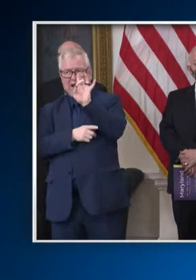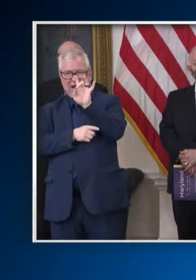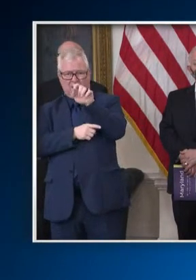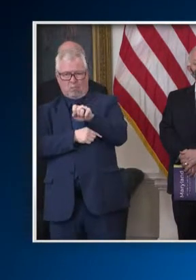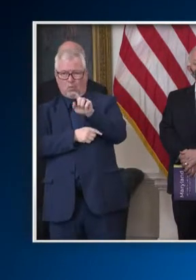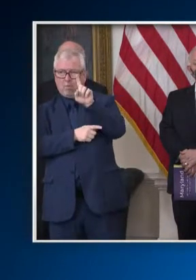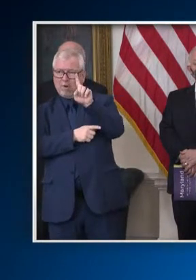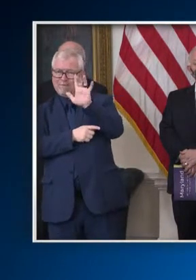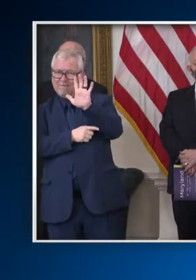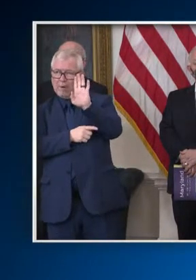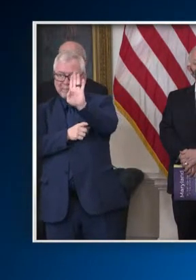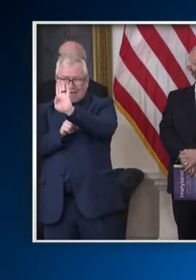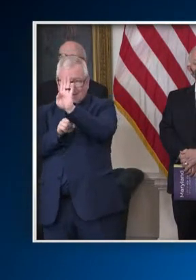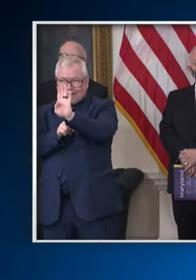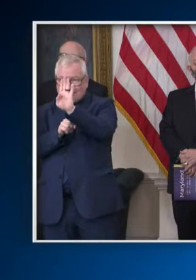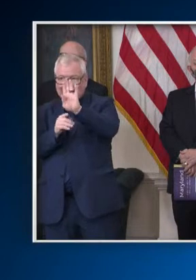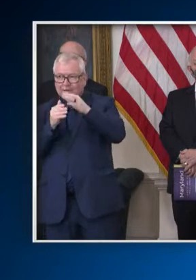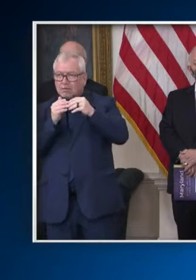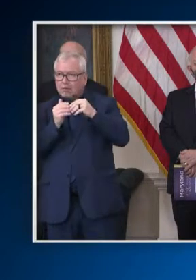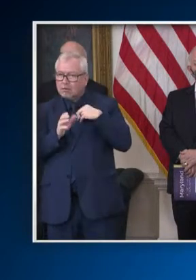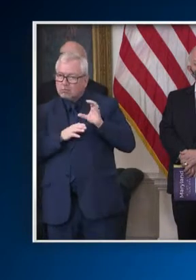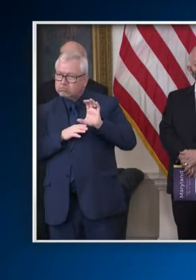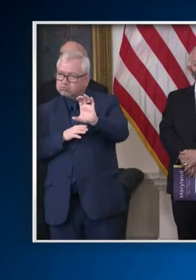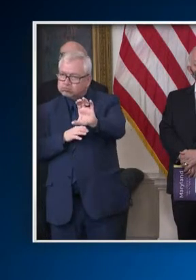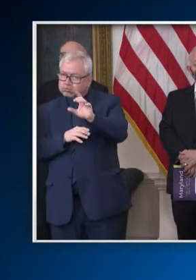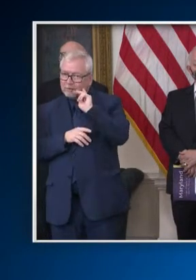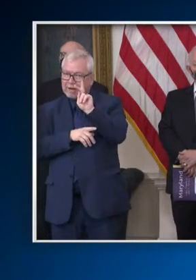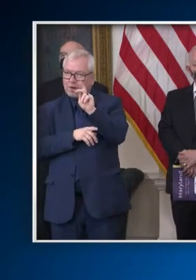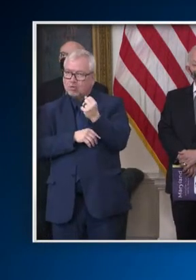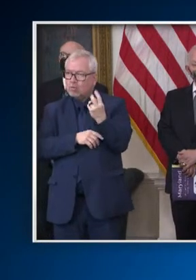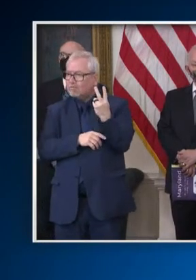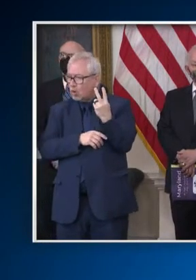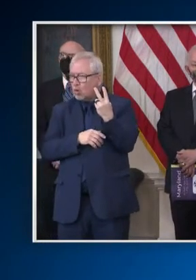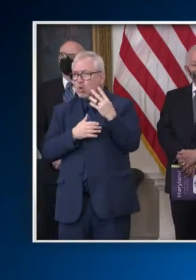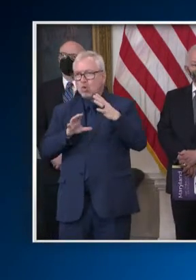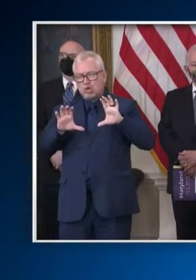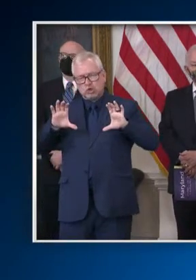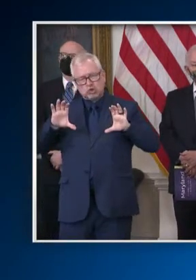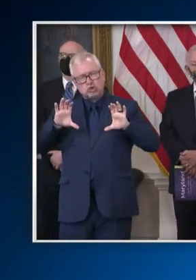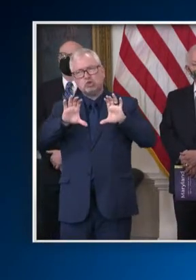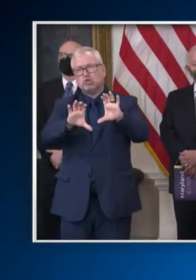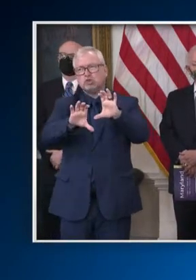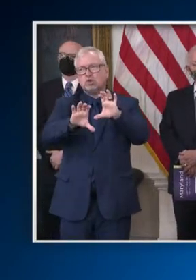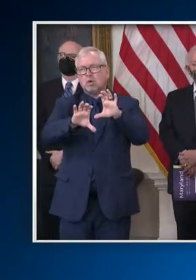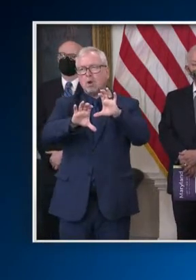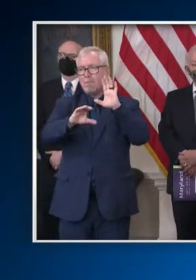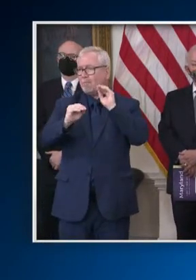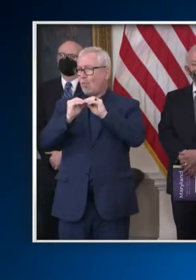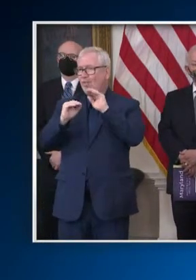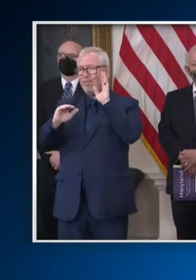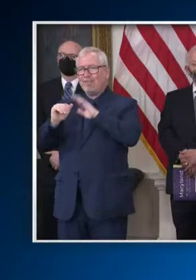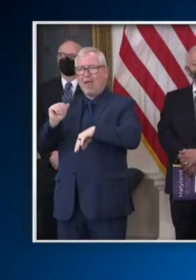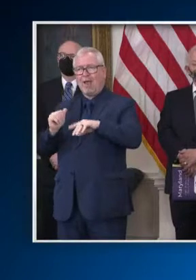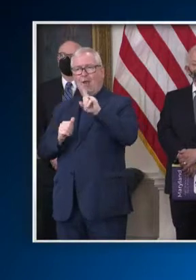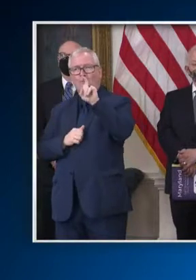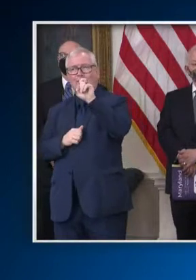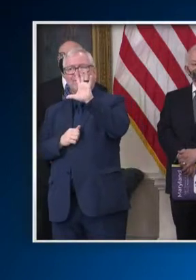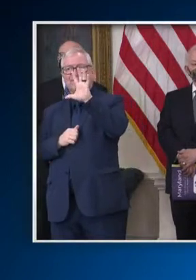into K-12 education, which is more than $150 million